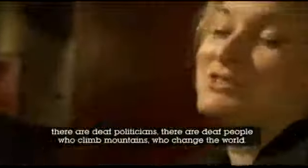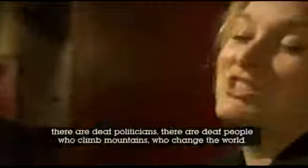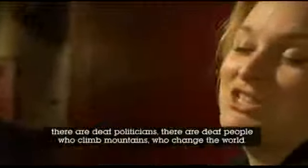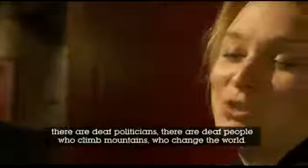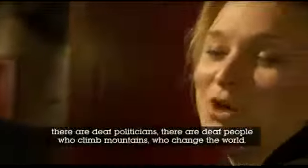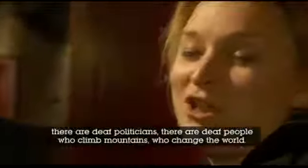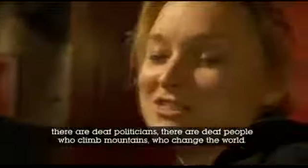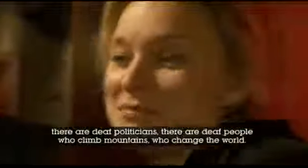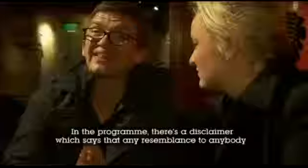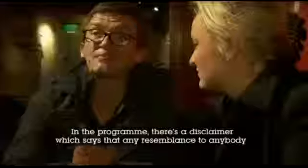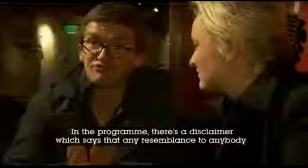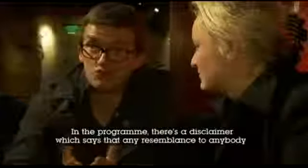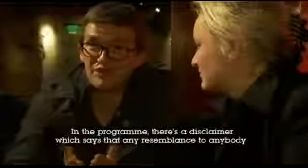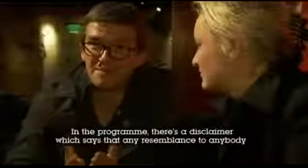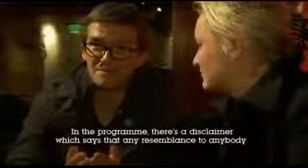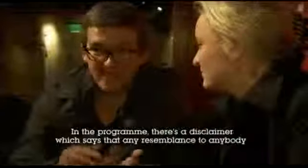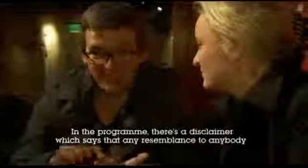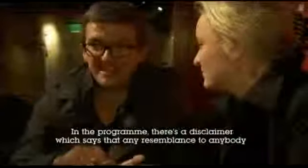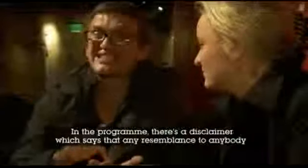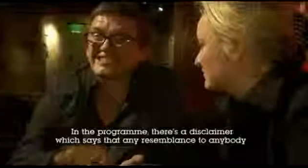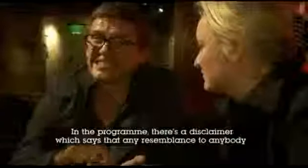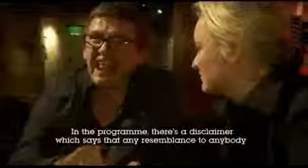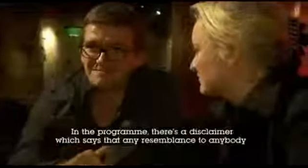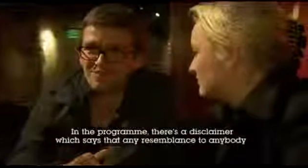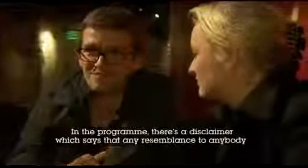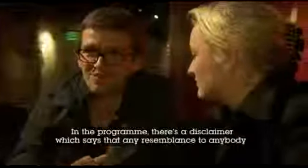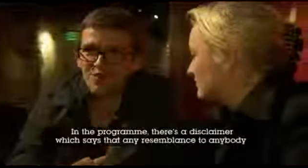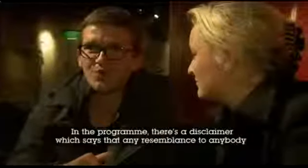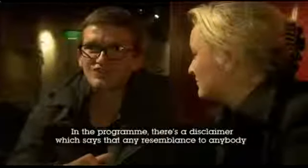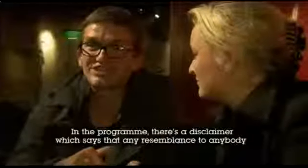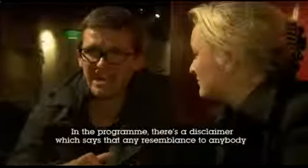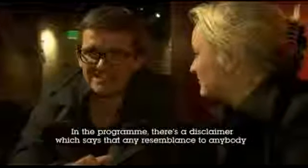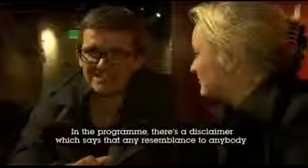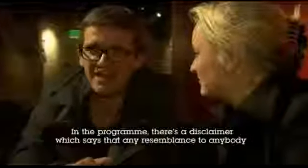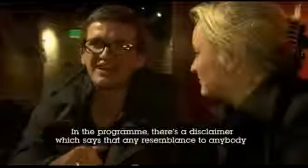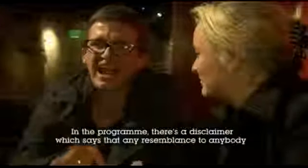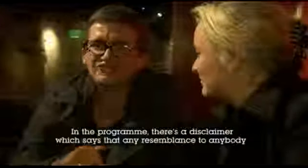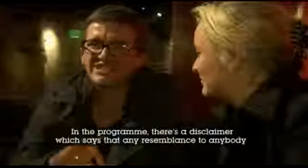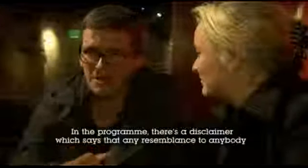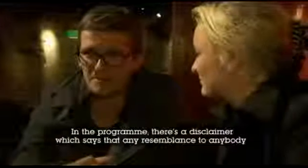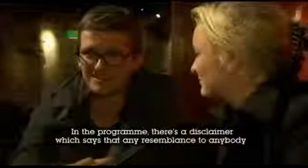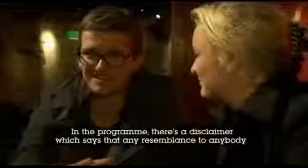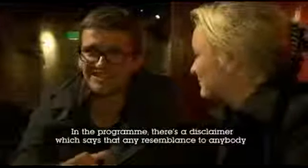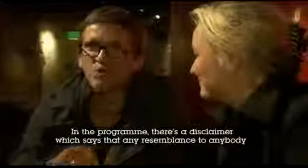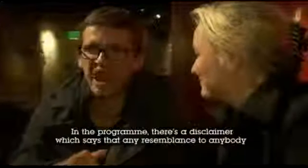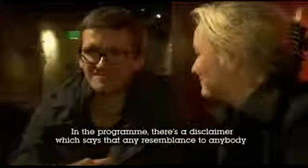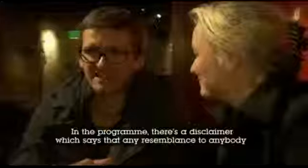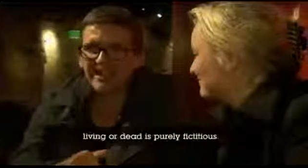to change the world. In the programme, they sit at the ceremony, which tells the end of the summer to anybody